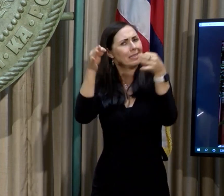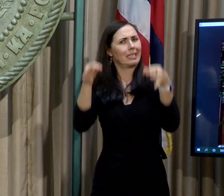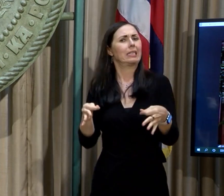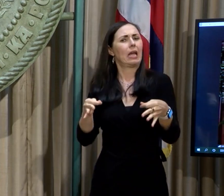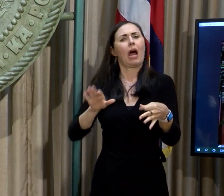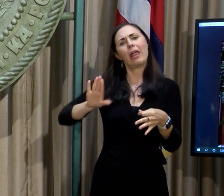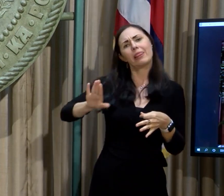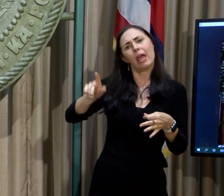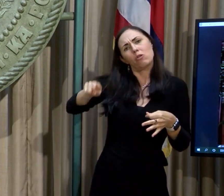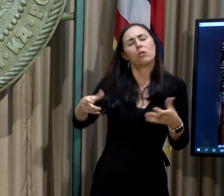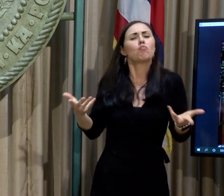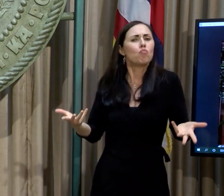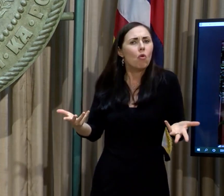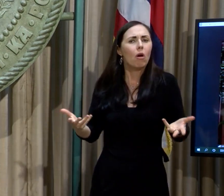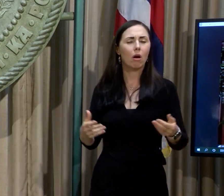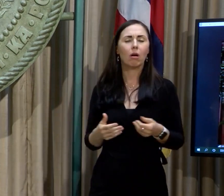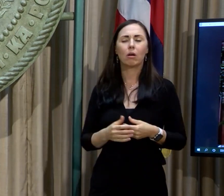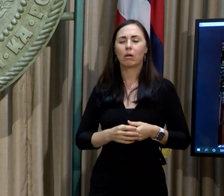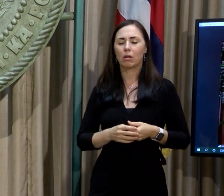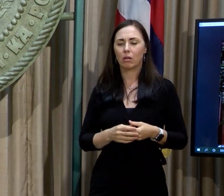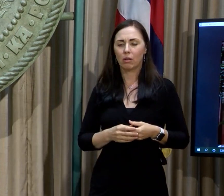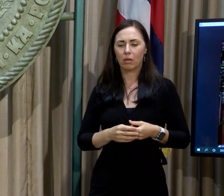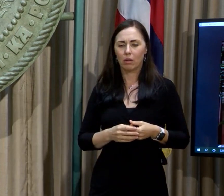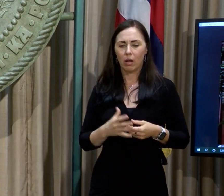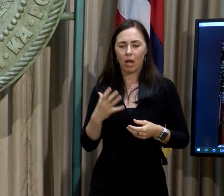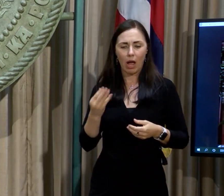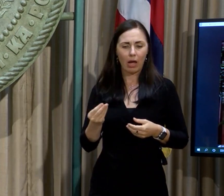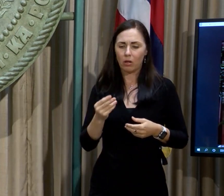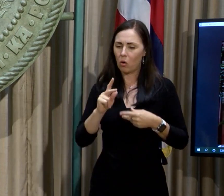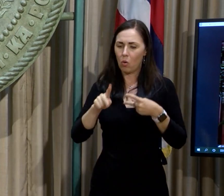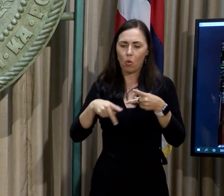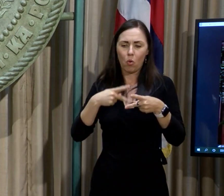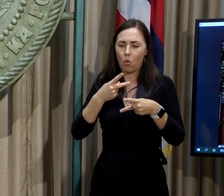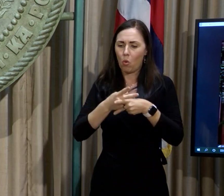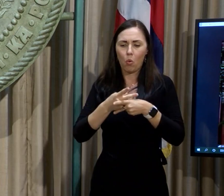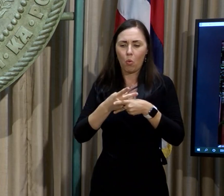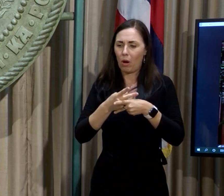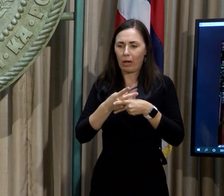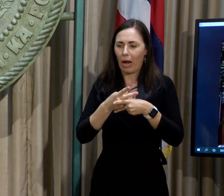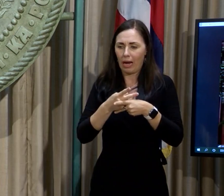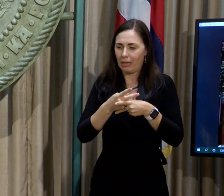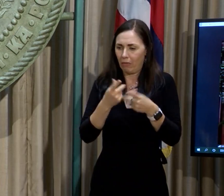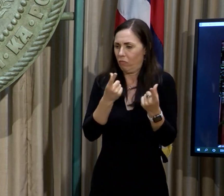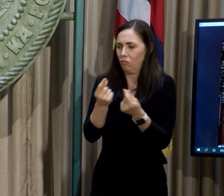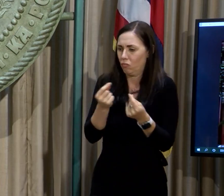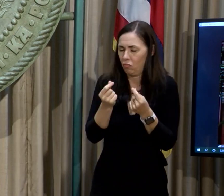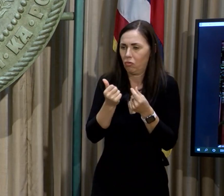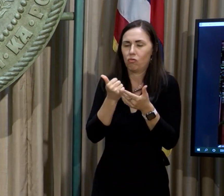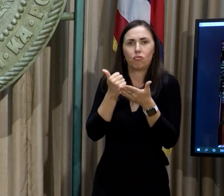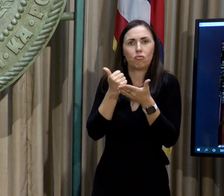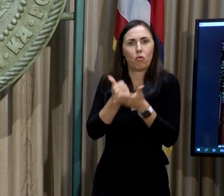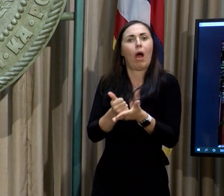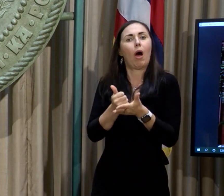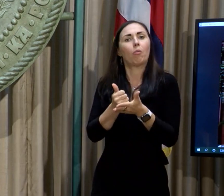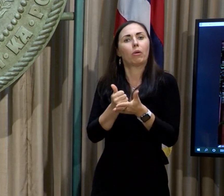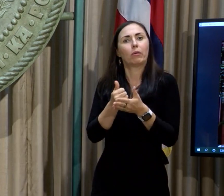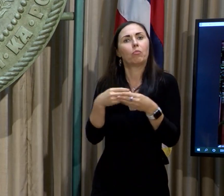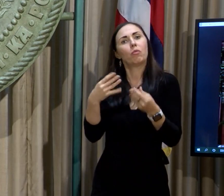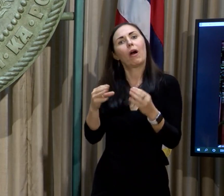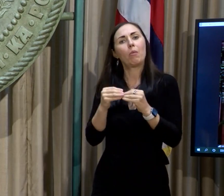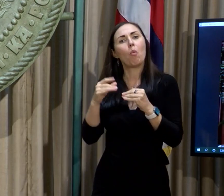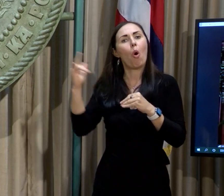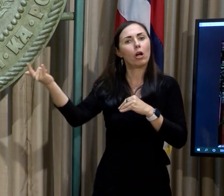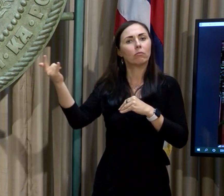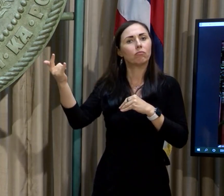needs are and what actions we can take to facilitate the traveling nurses and